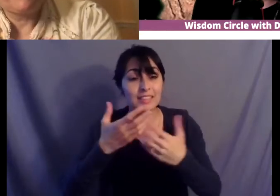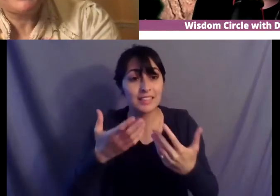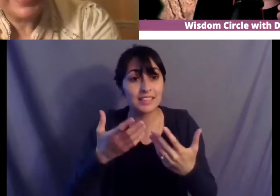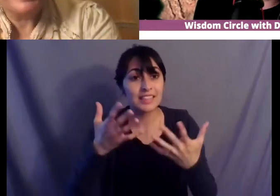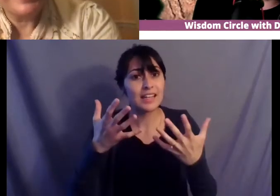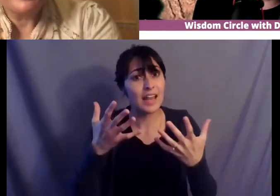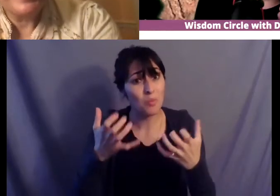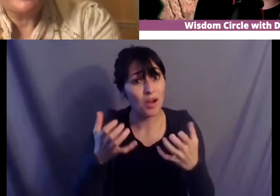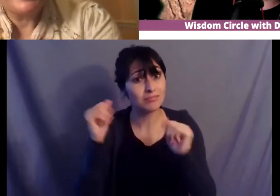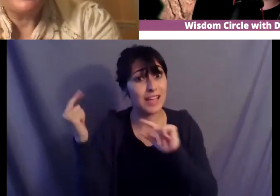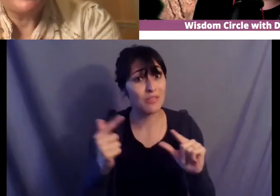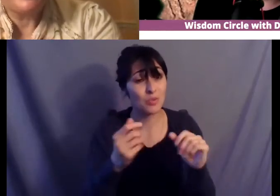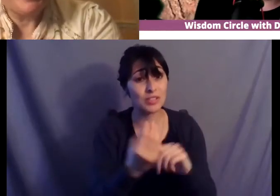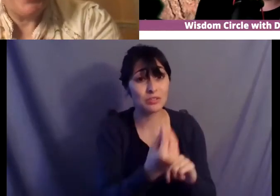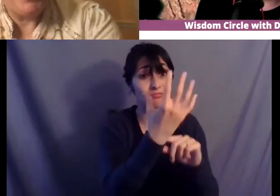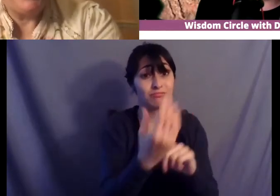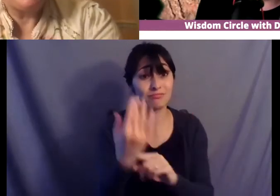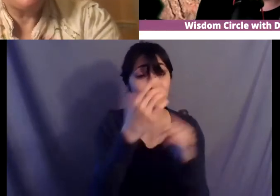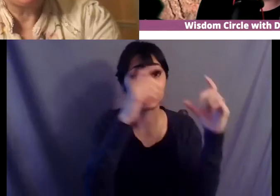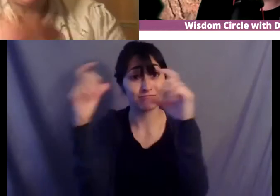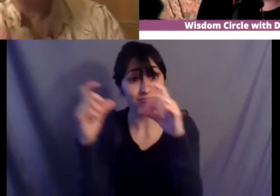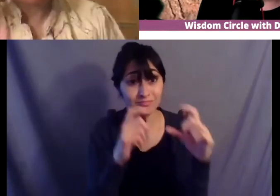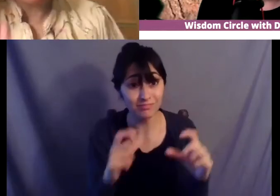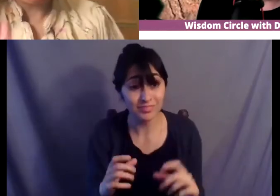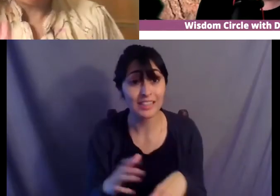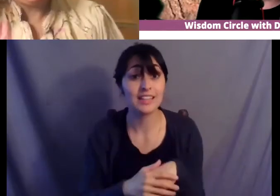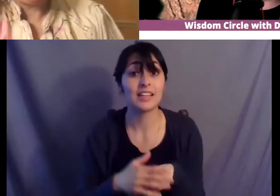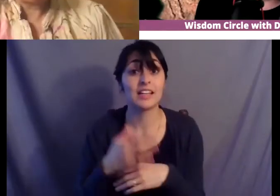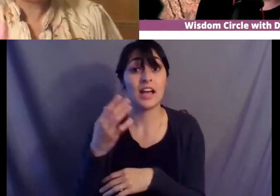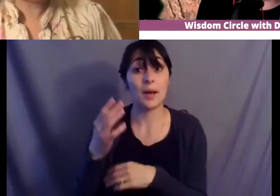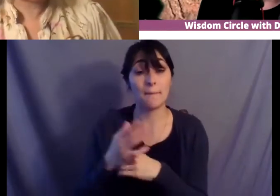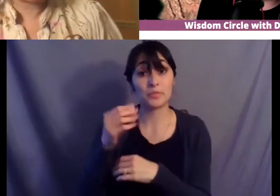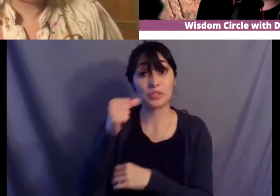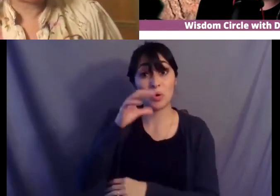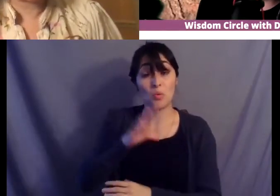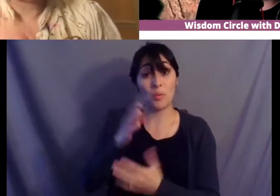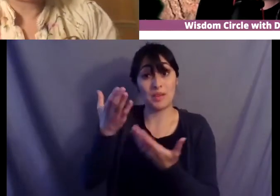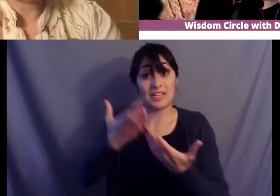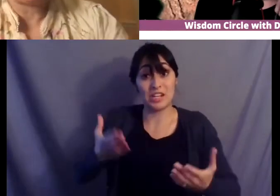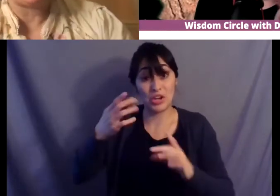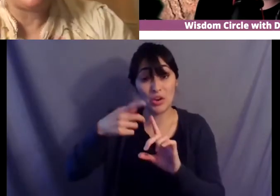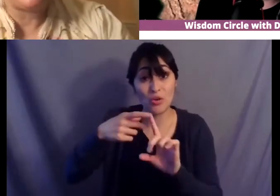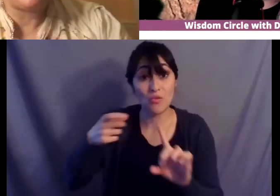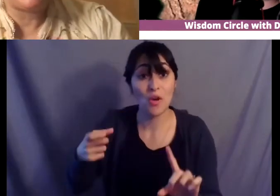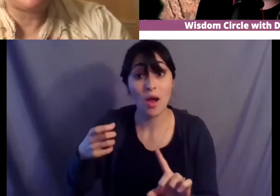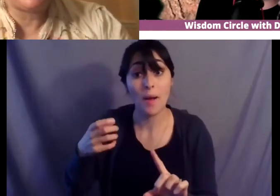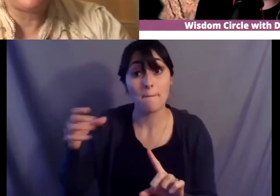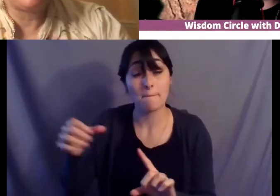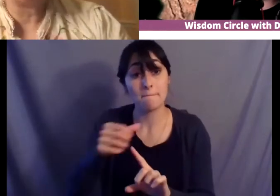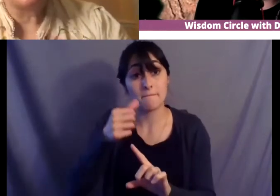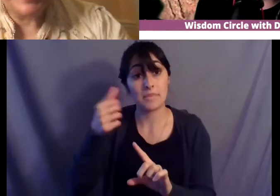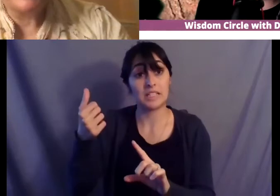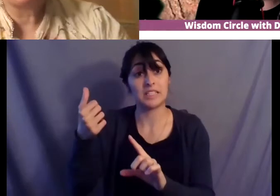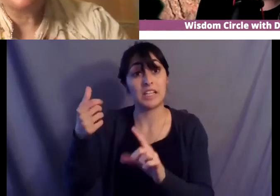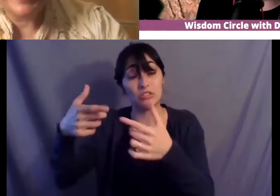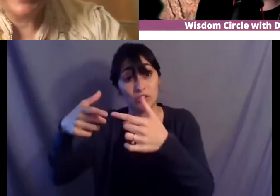in sarah young bear is here from the meskwaki nation i want her to talk to us in a minute judy shapiro's here my